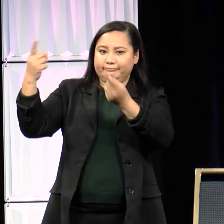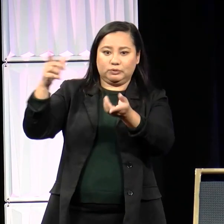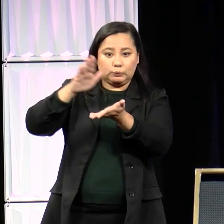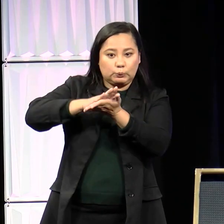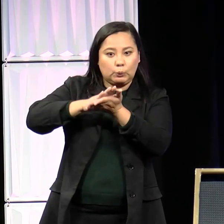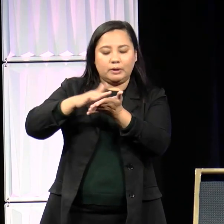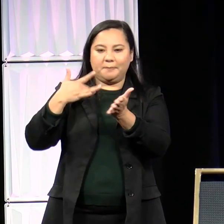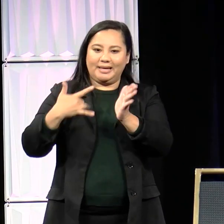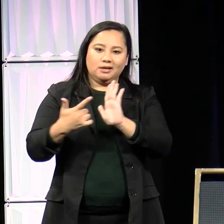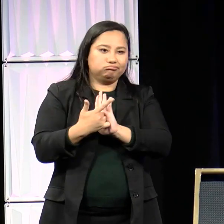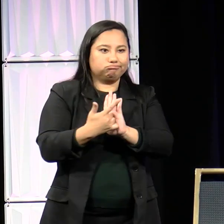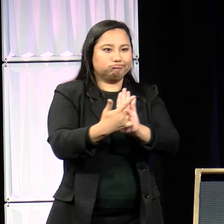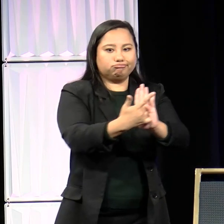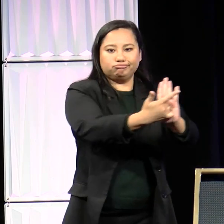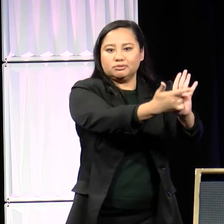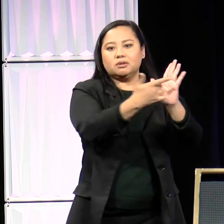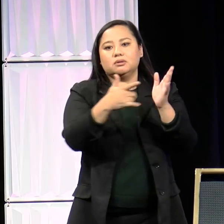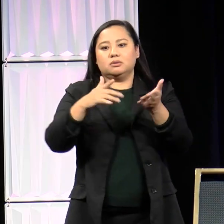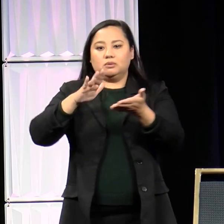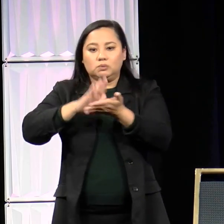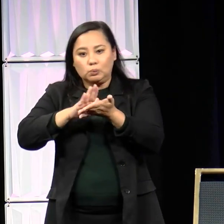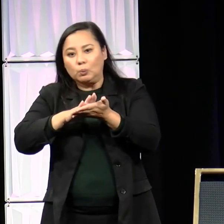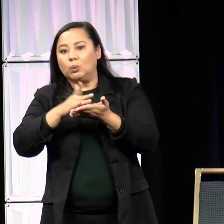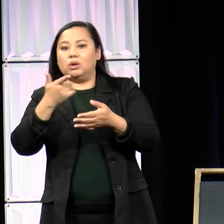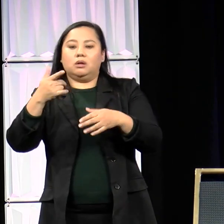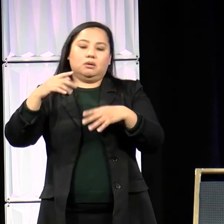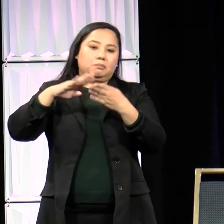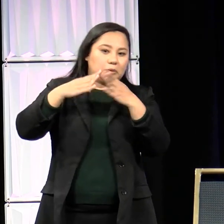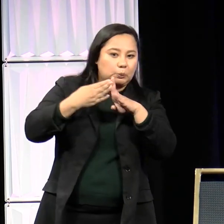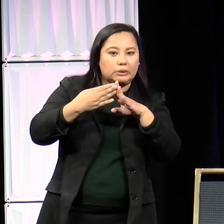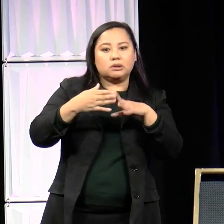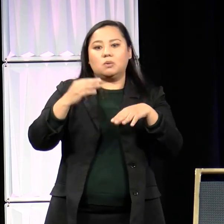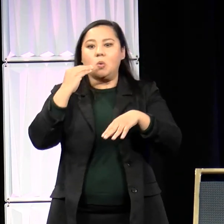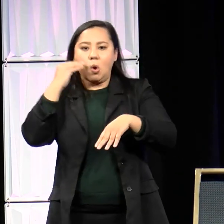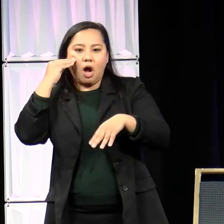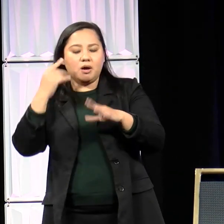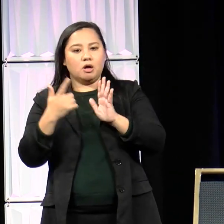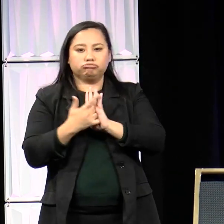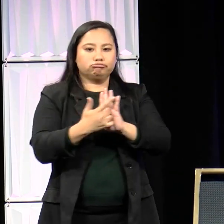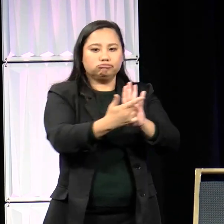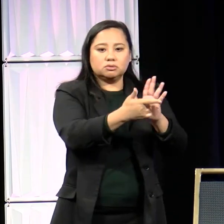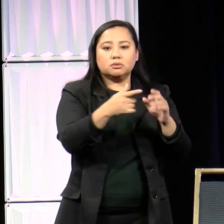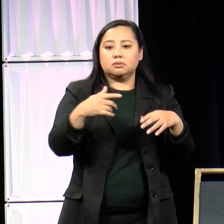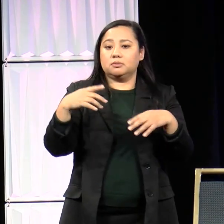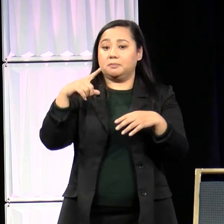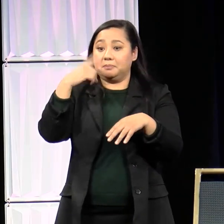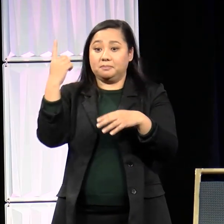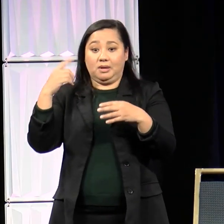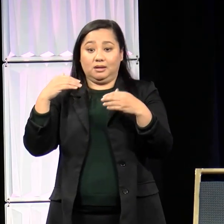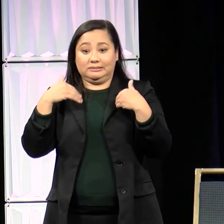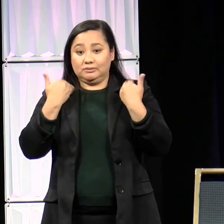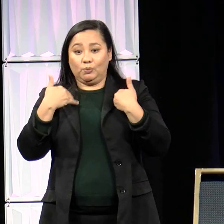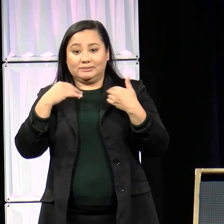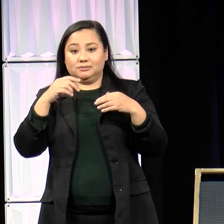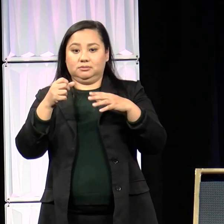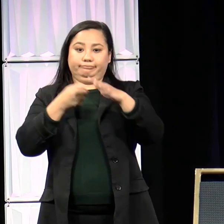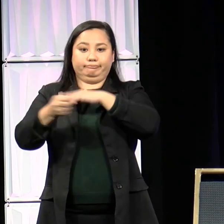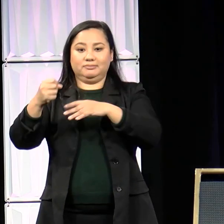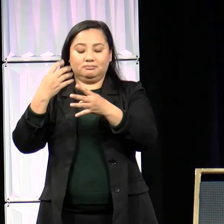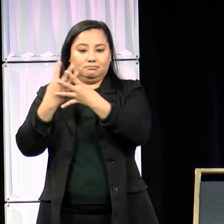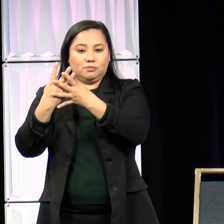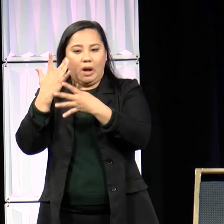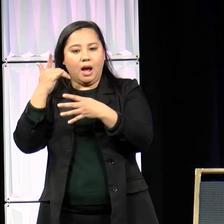our homes. Young black kids are sitting in jails right now mostly because of something they had to do to survive